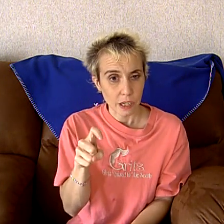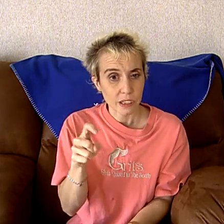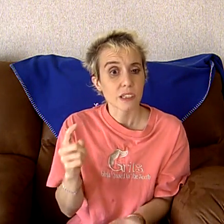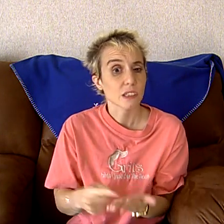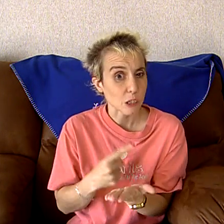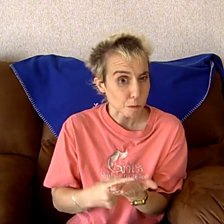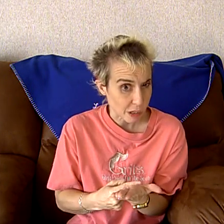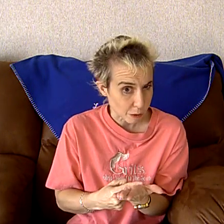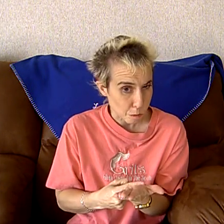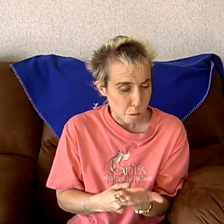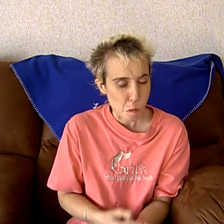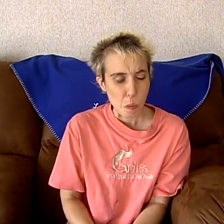I need something.